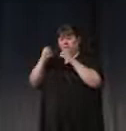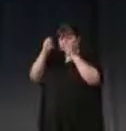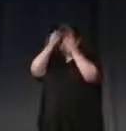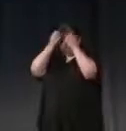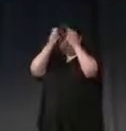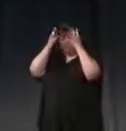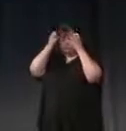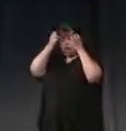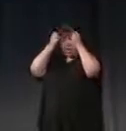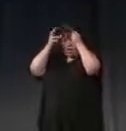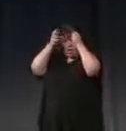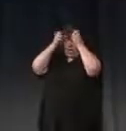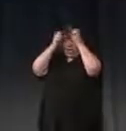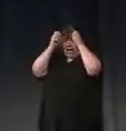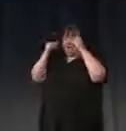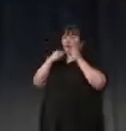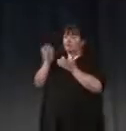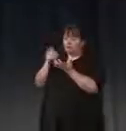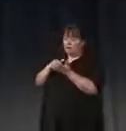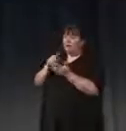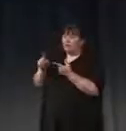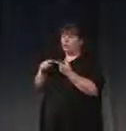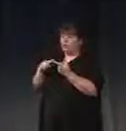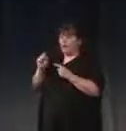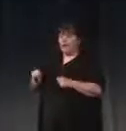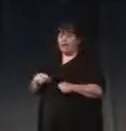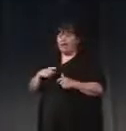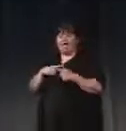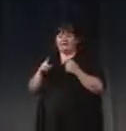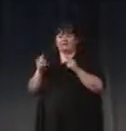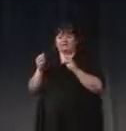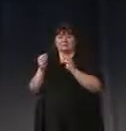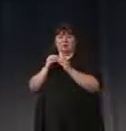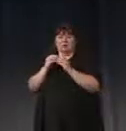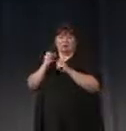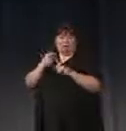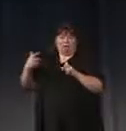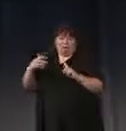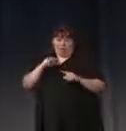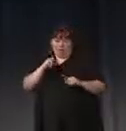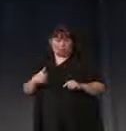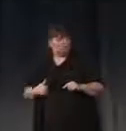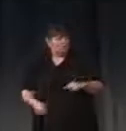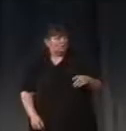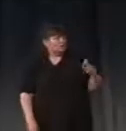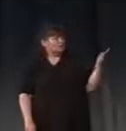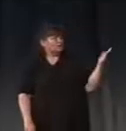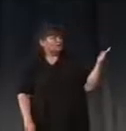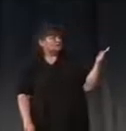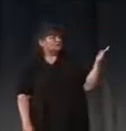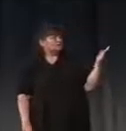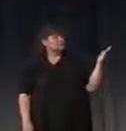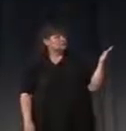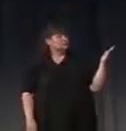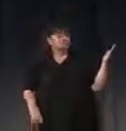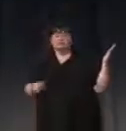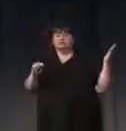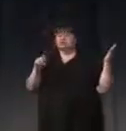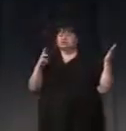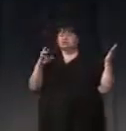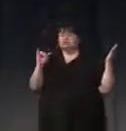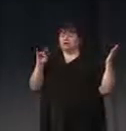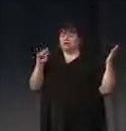then play them back when prompted. And there's more I won't go through. This is the Turing model,